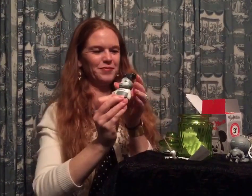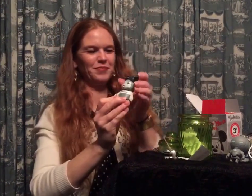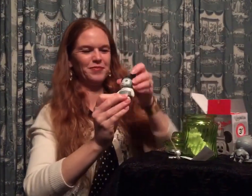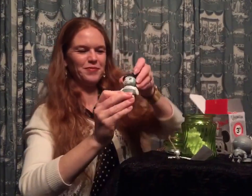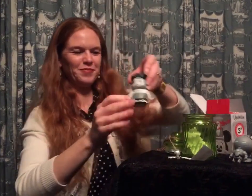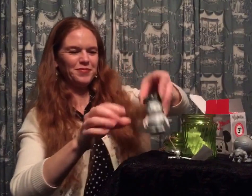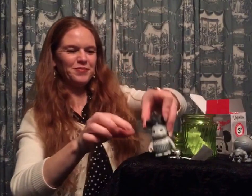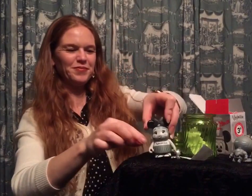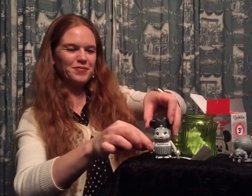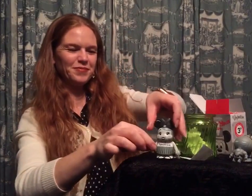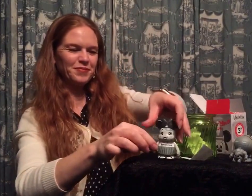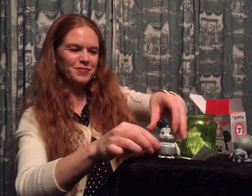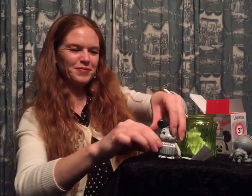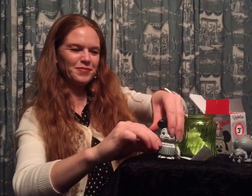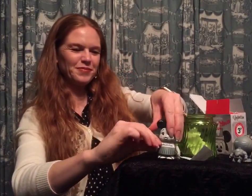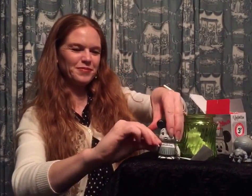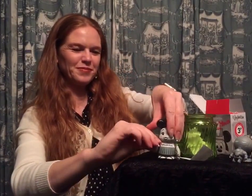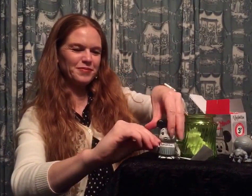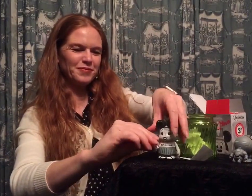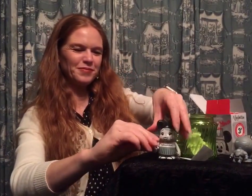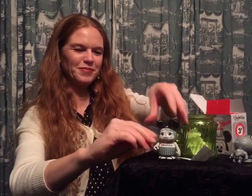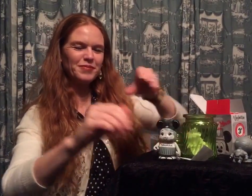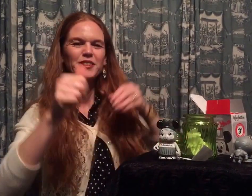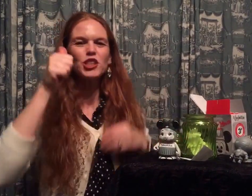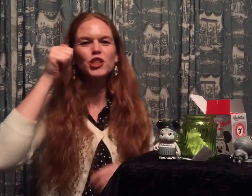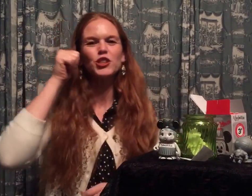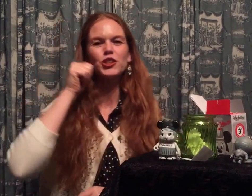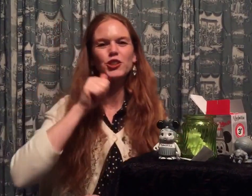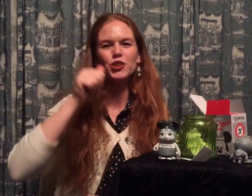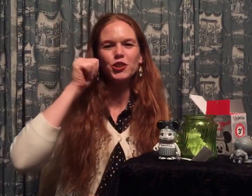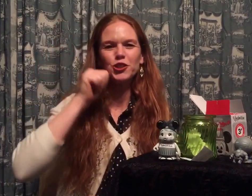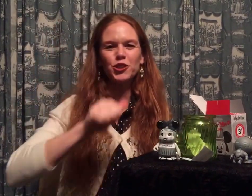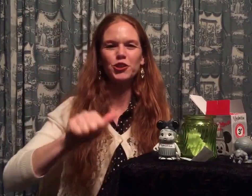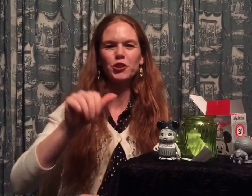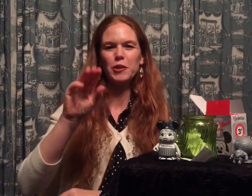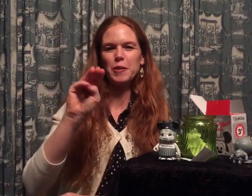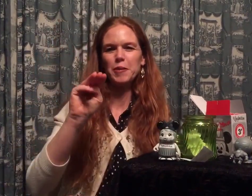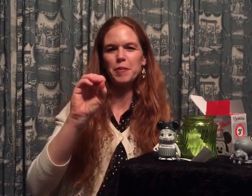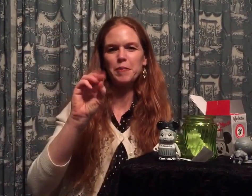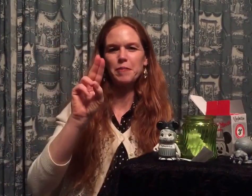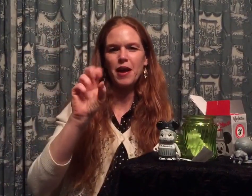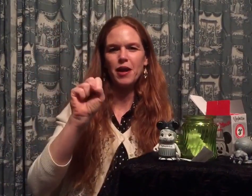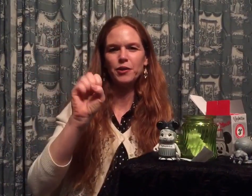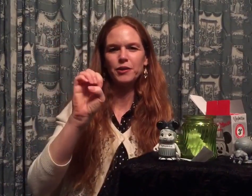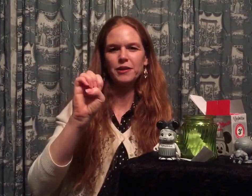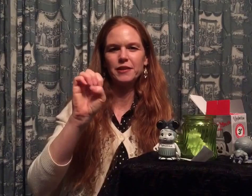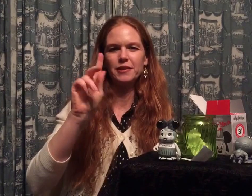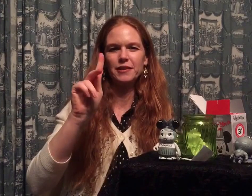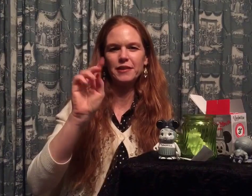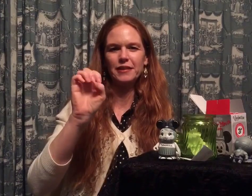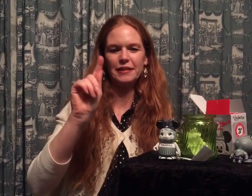-O